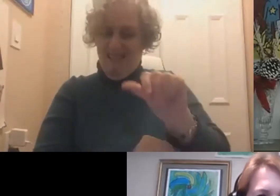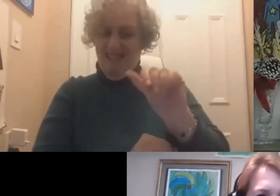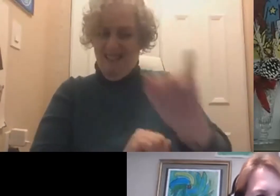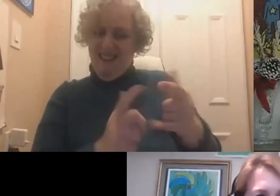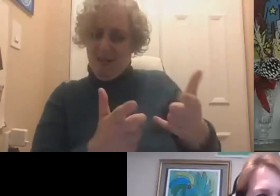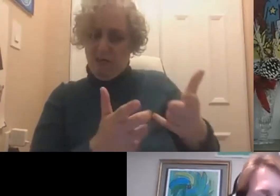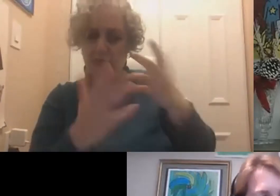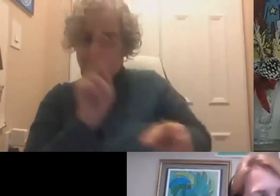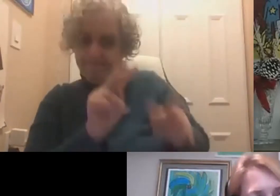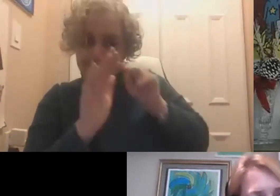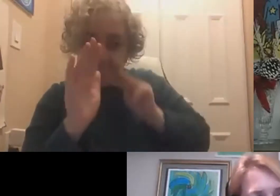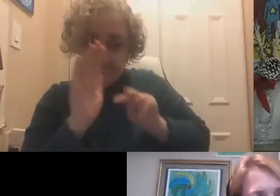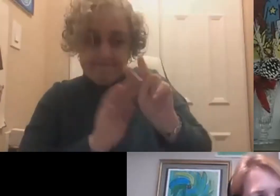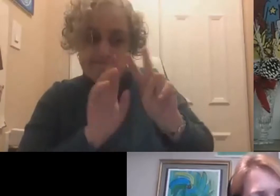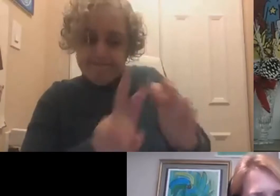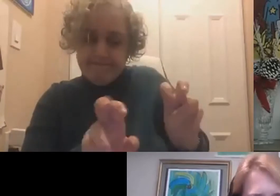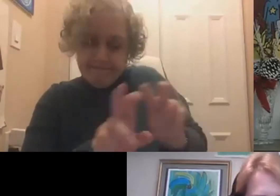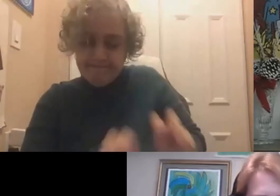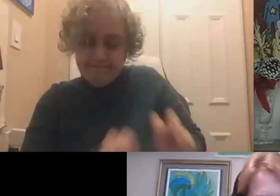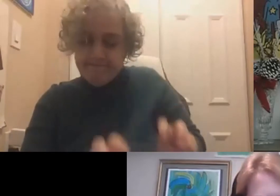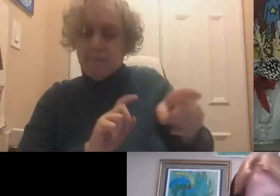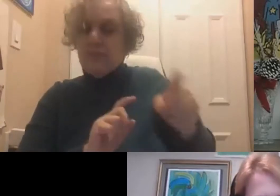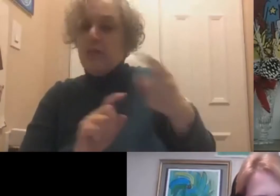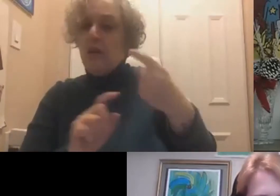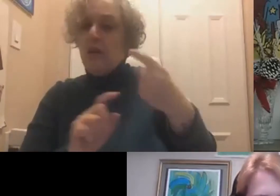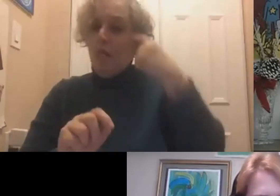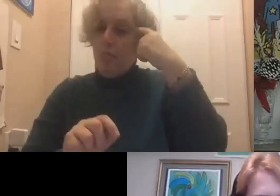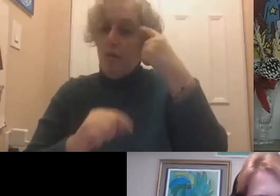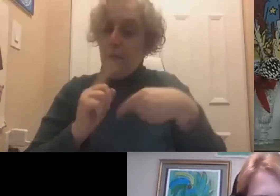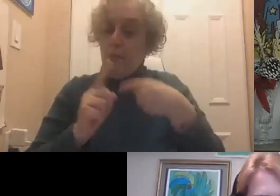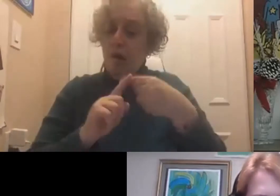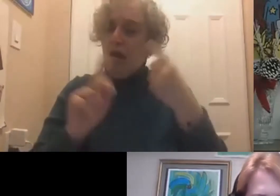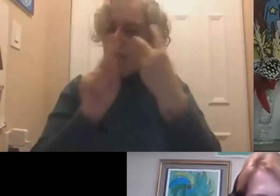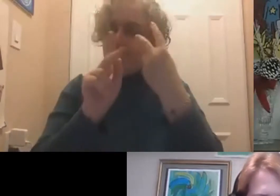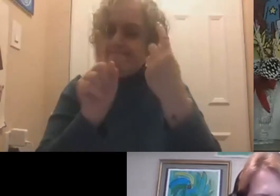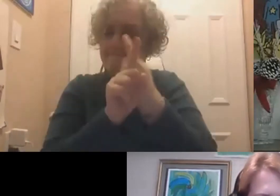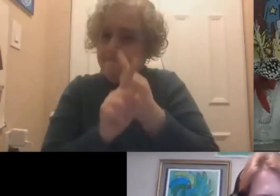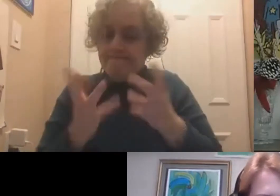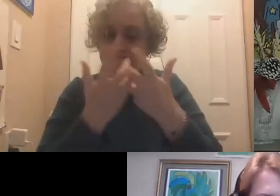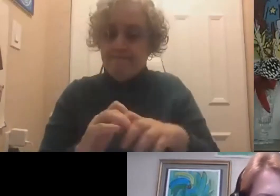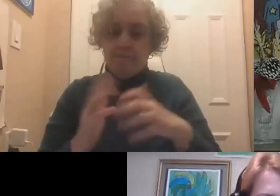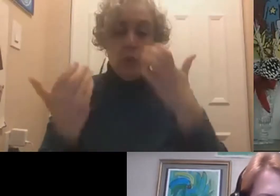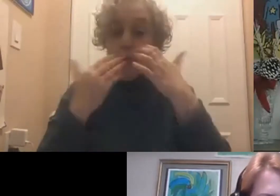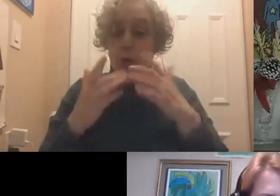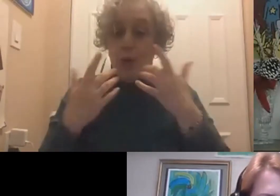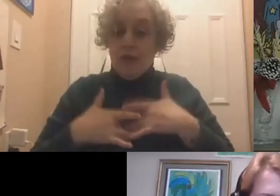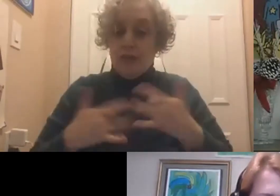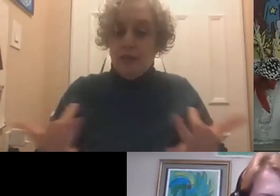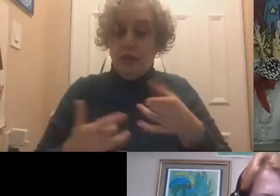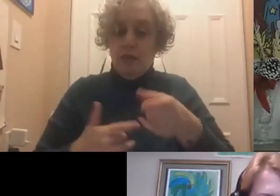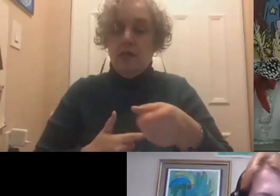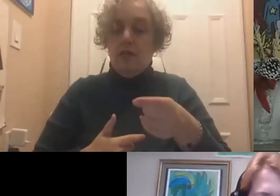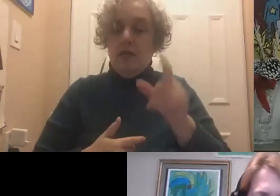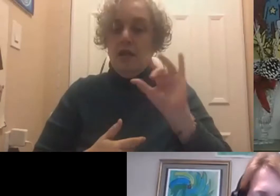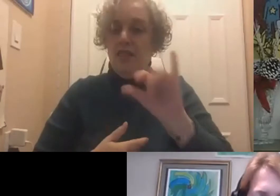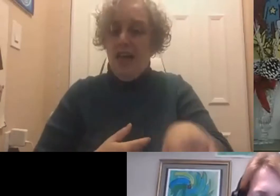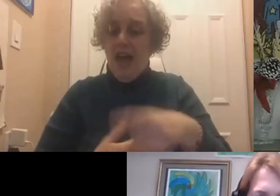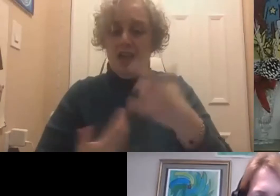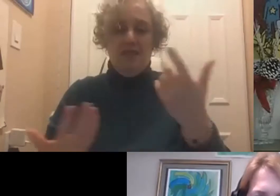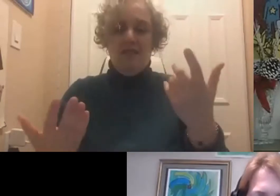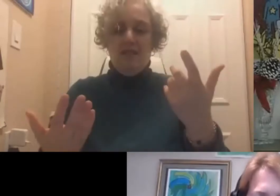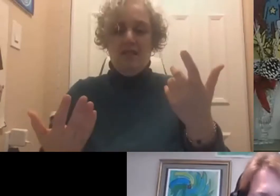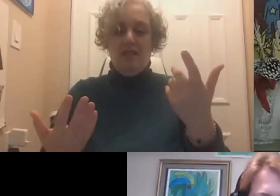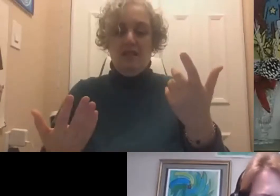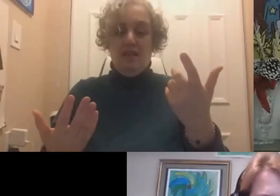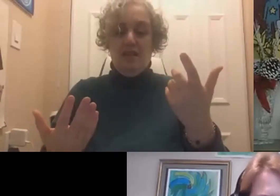we regulate something that we don't really know what's going on in there in that black box? Have you